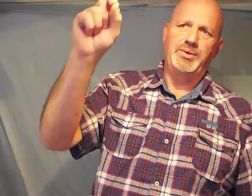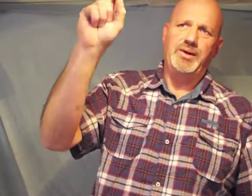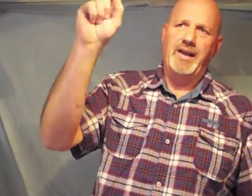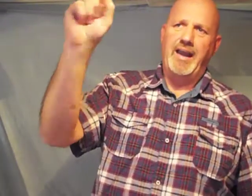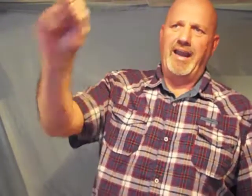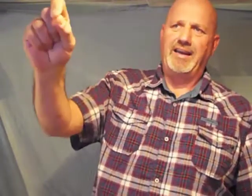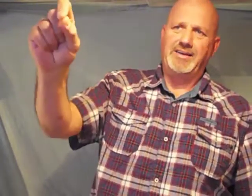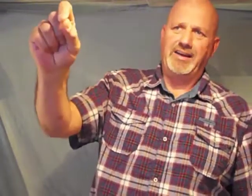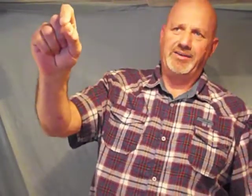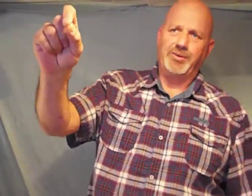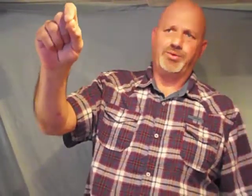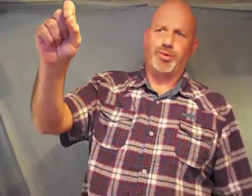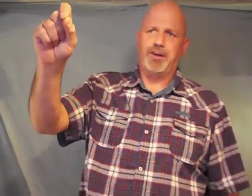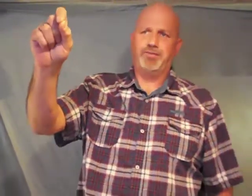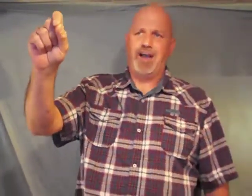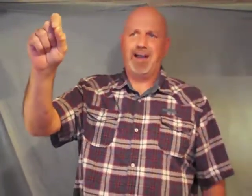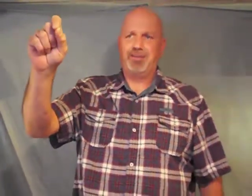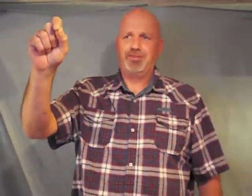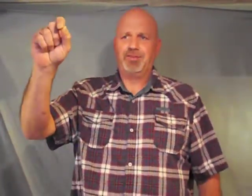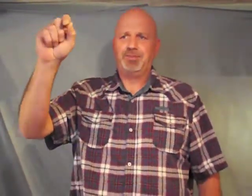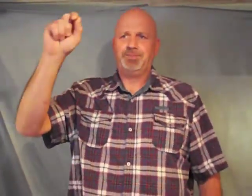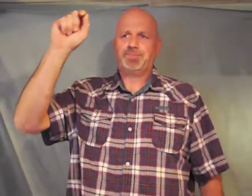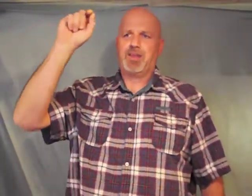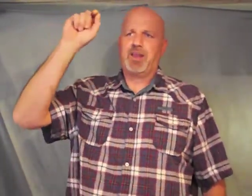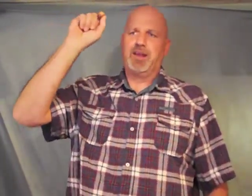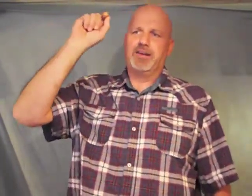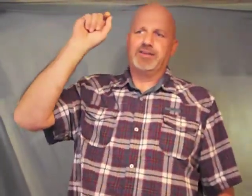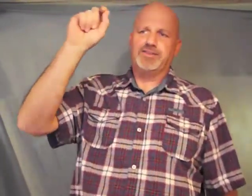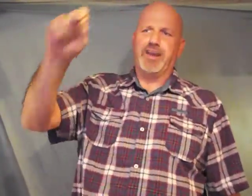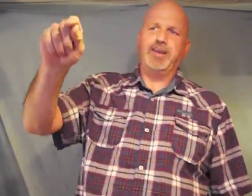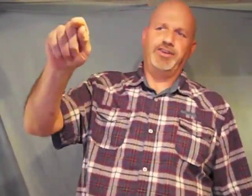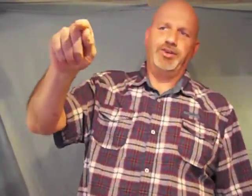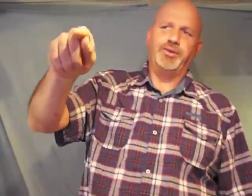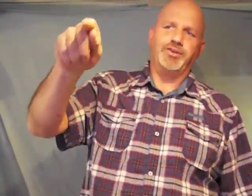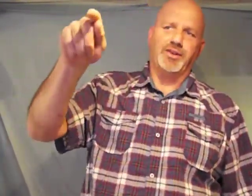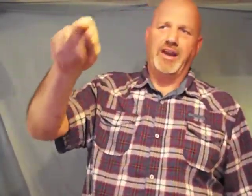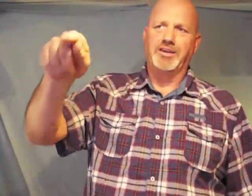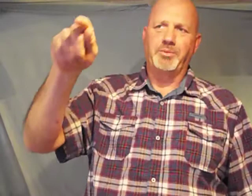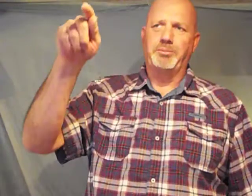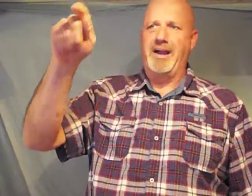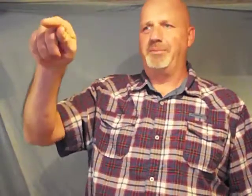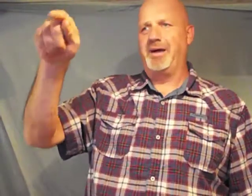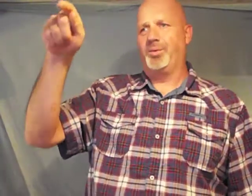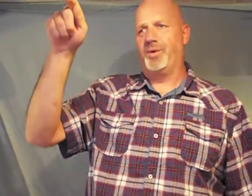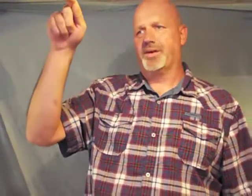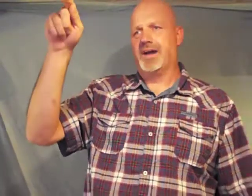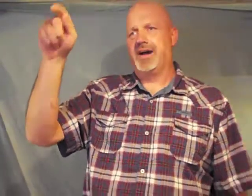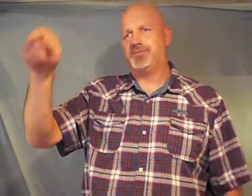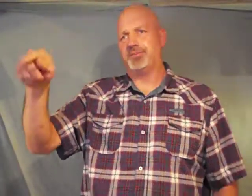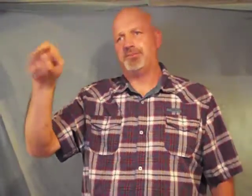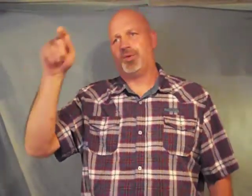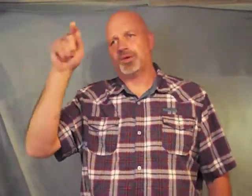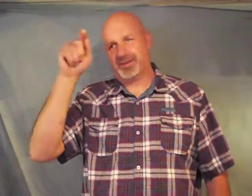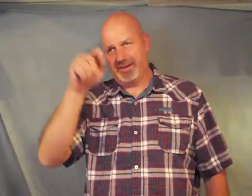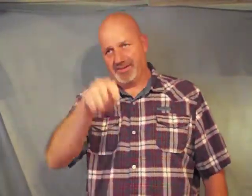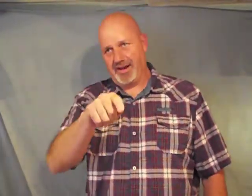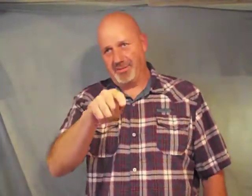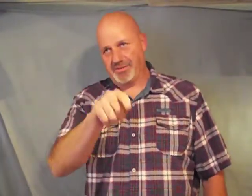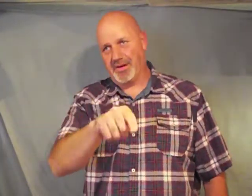18 through 25 Satan you and your kingdom are bound by the word of God from forcing same-sex